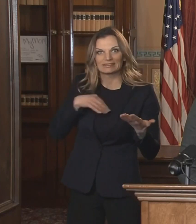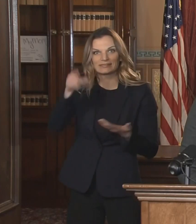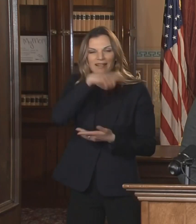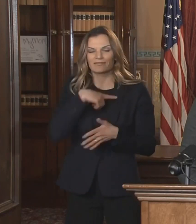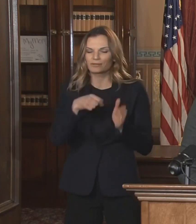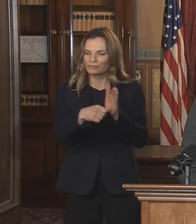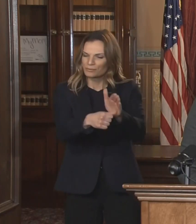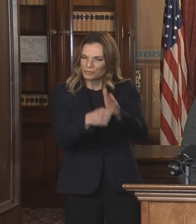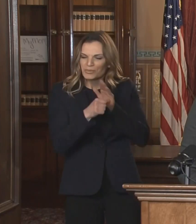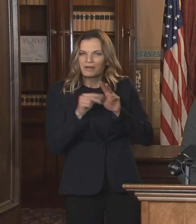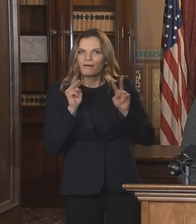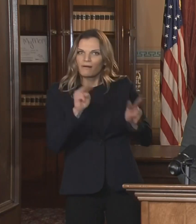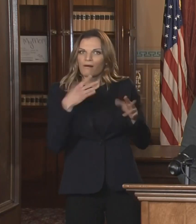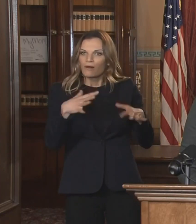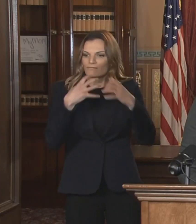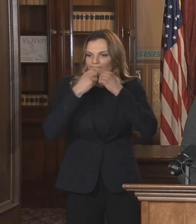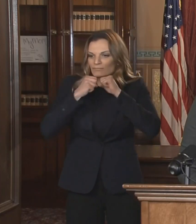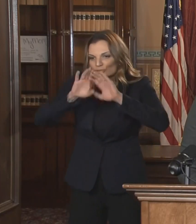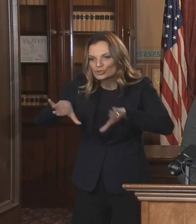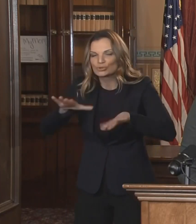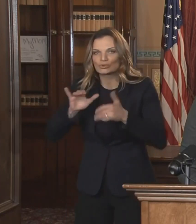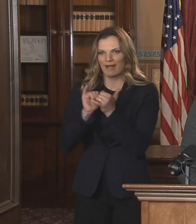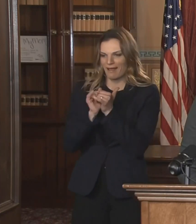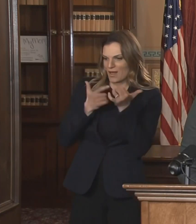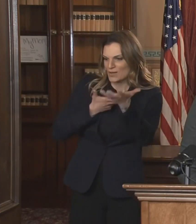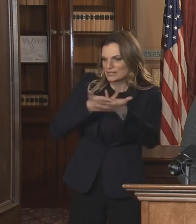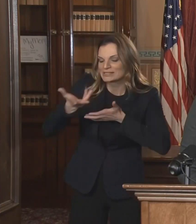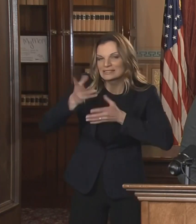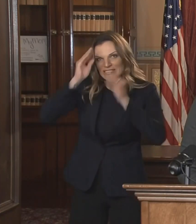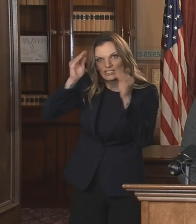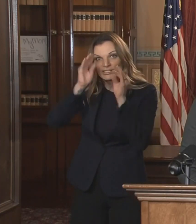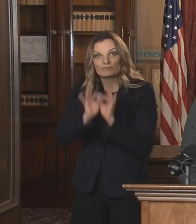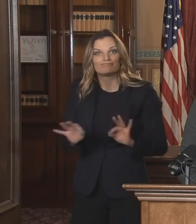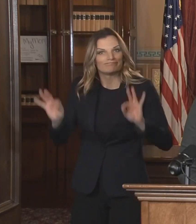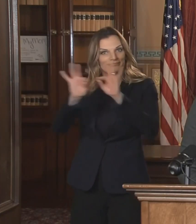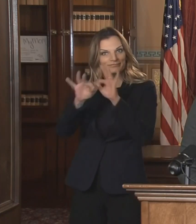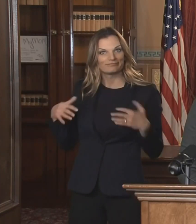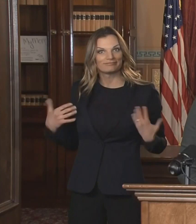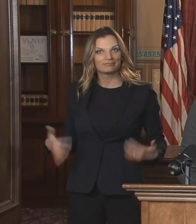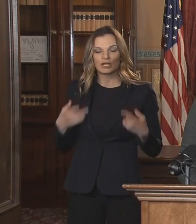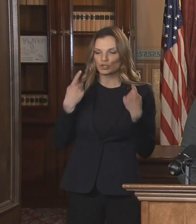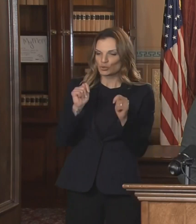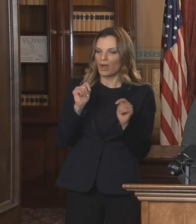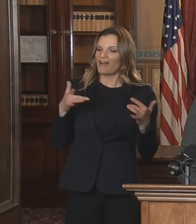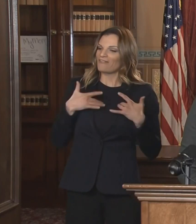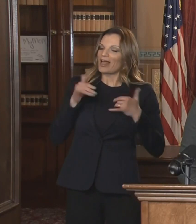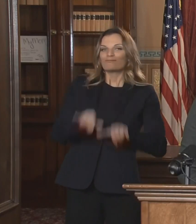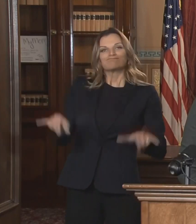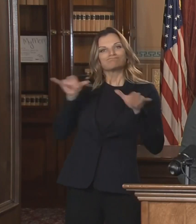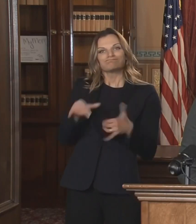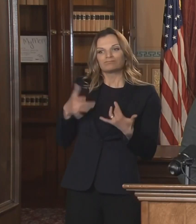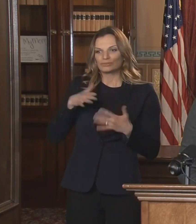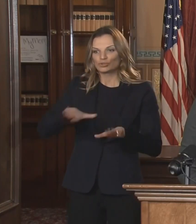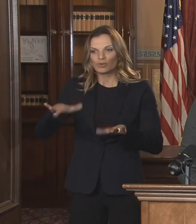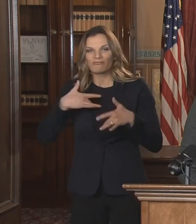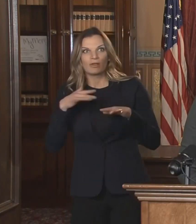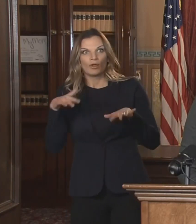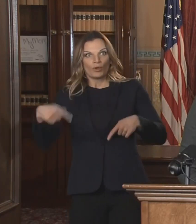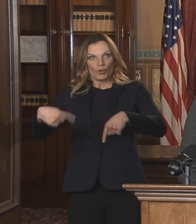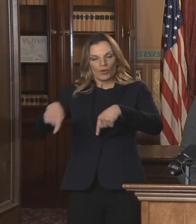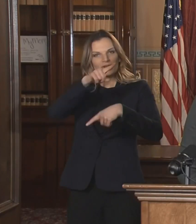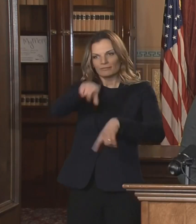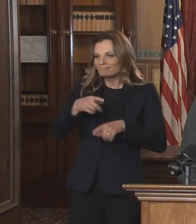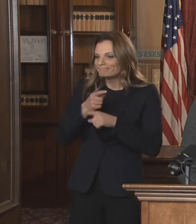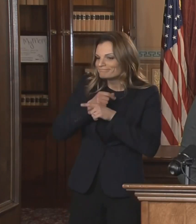over the past year has been critical in helping students find as much normalcy as possible, enabling parents to